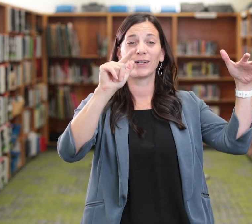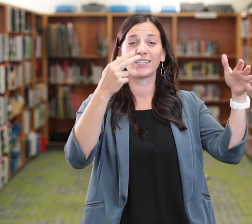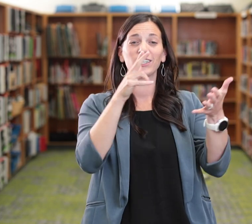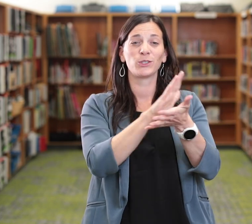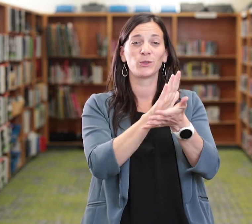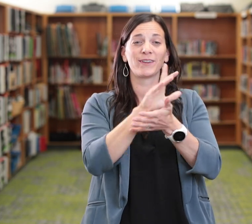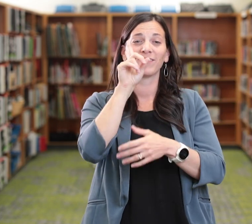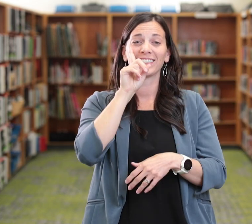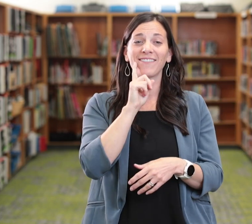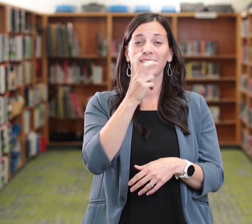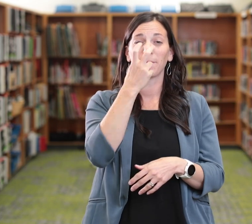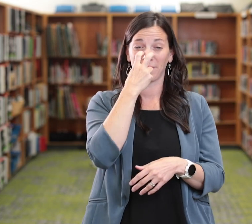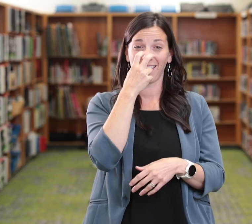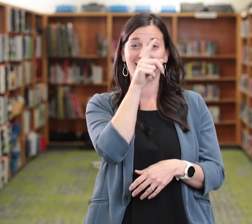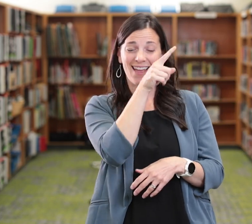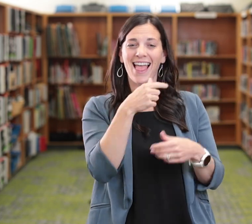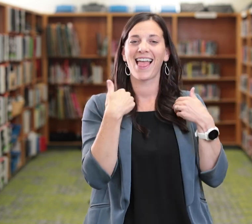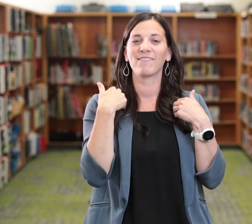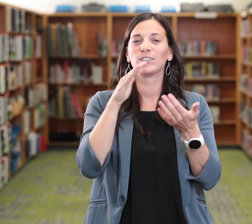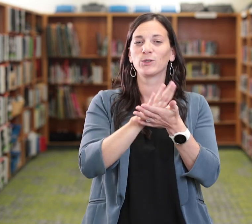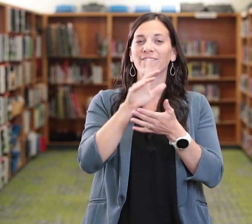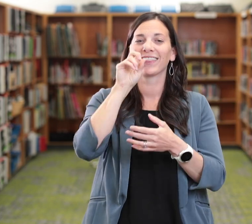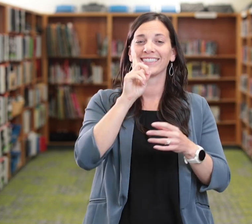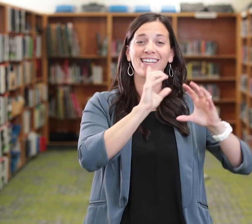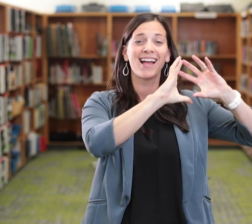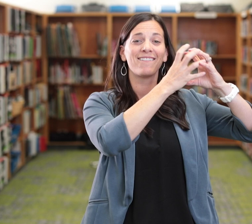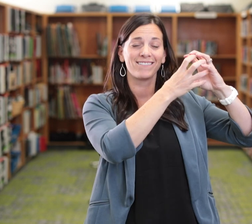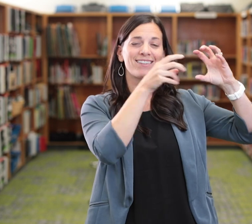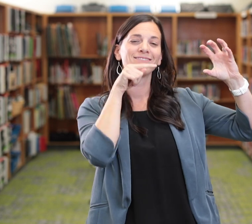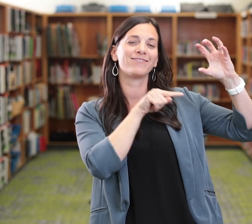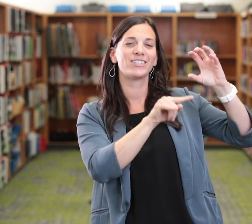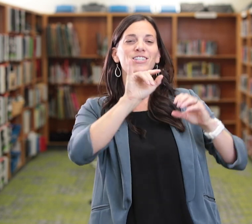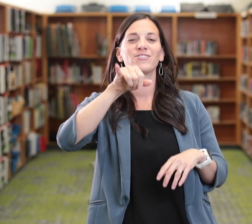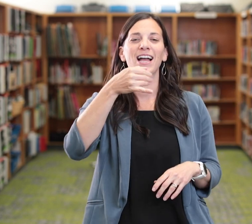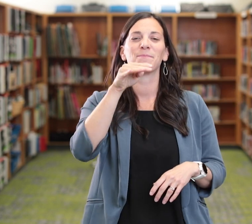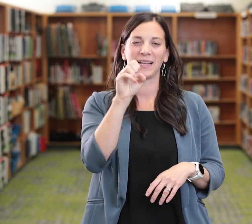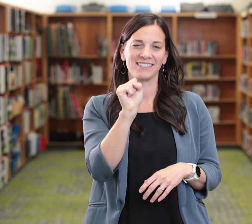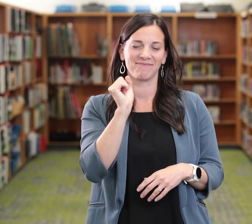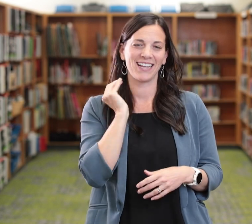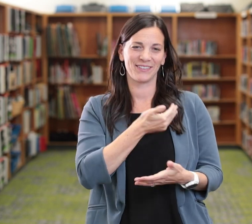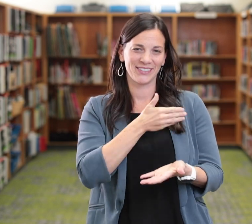We are a school within the School for the Deaf at the Utah schools for the Deaf and Blind.